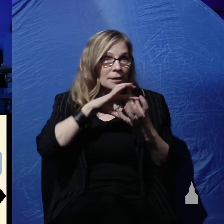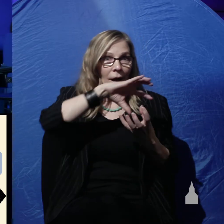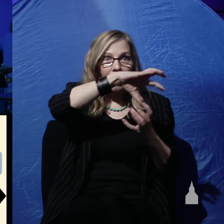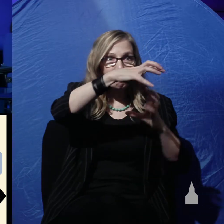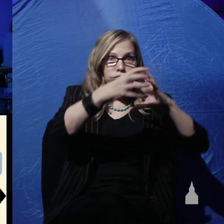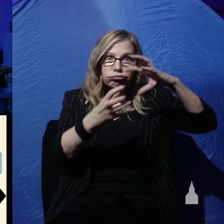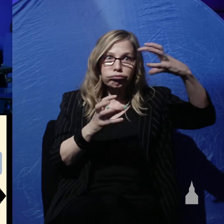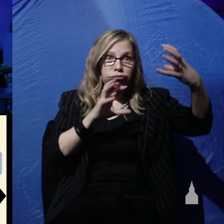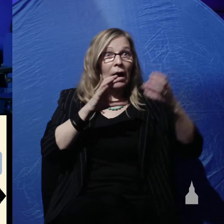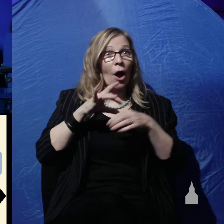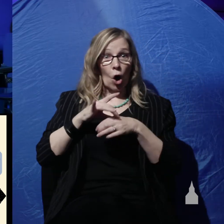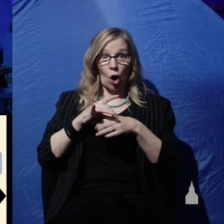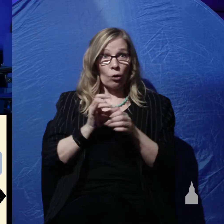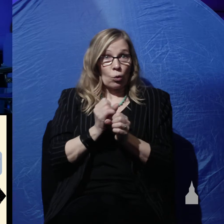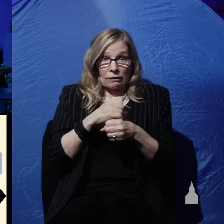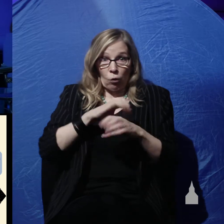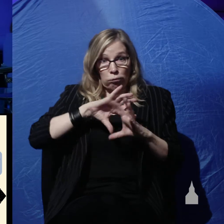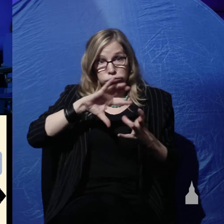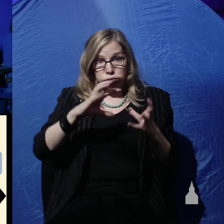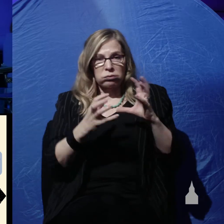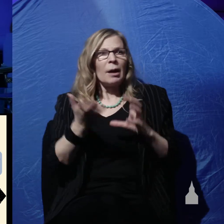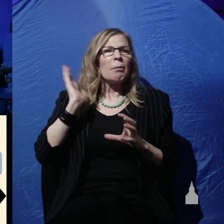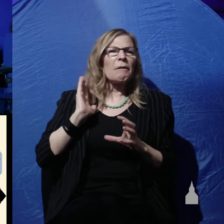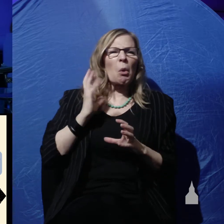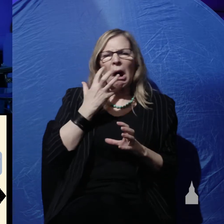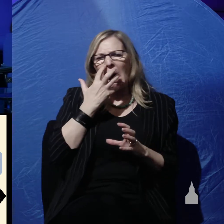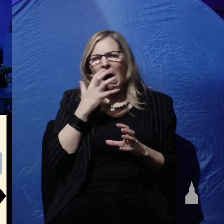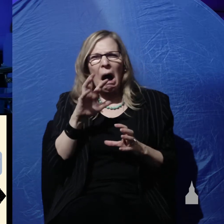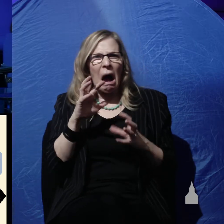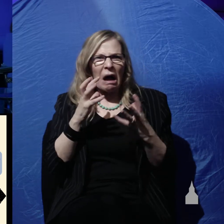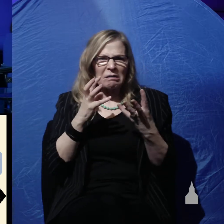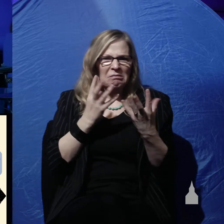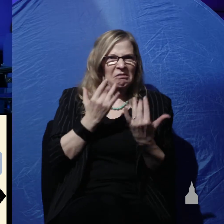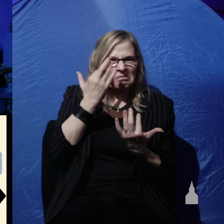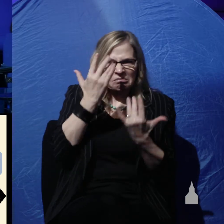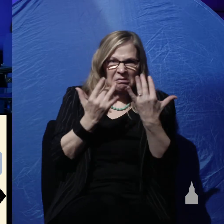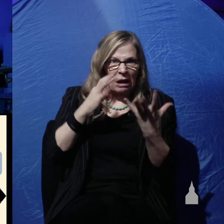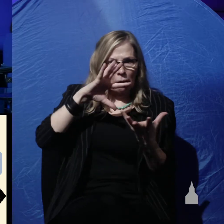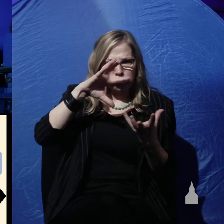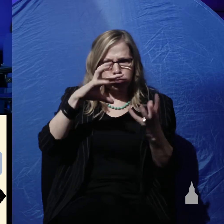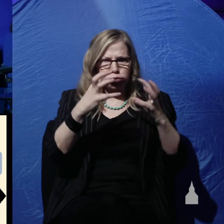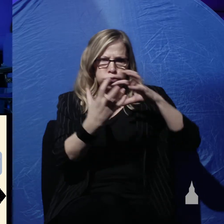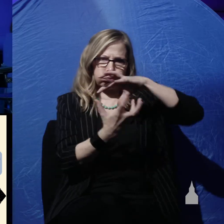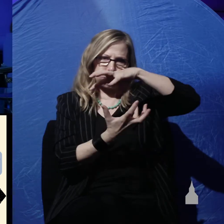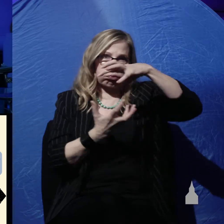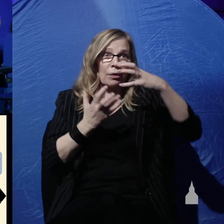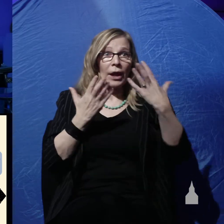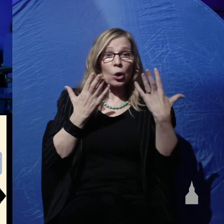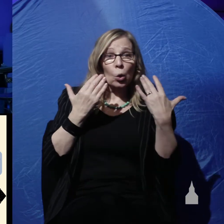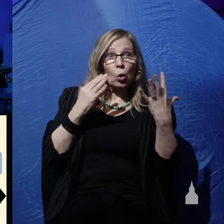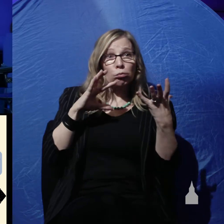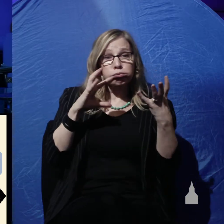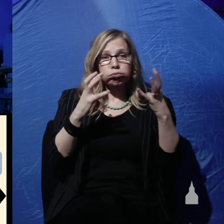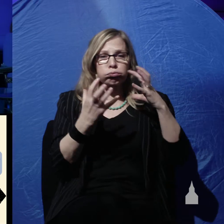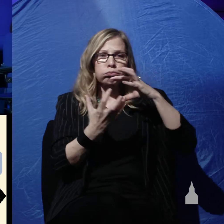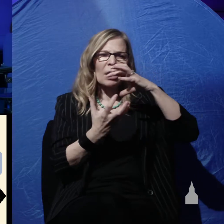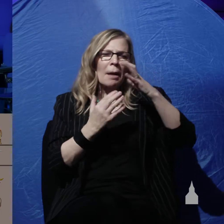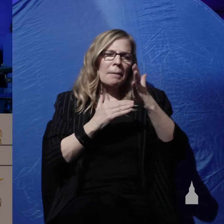our Earth was formed. And it was a hot molten ball. And it cooled. And over millions and millions of years, it developed